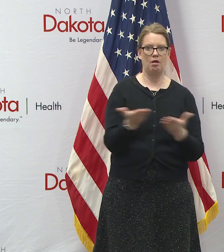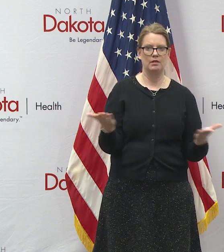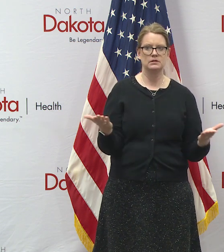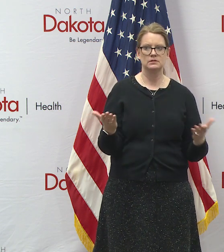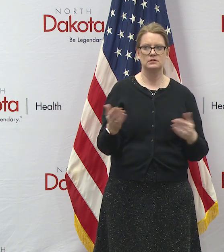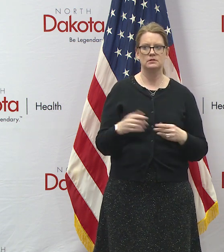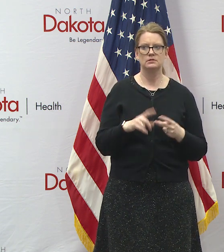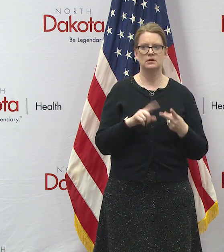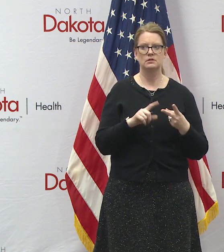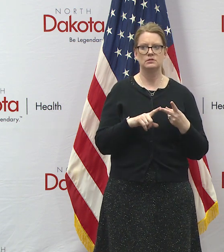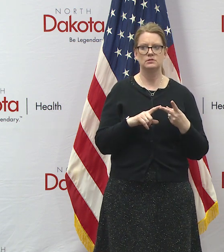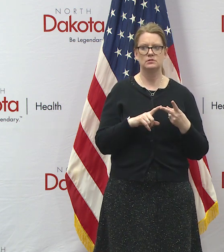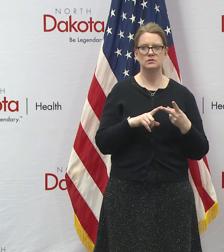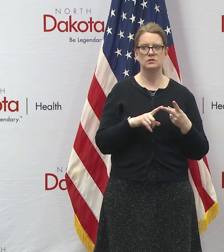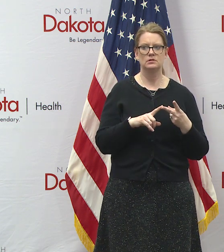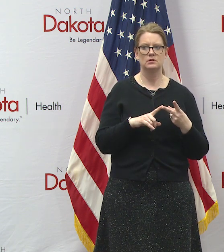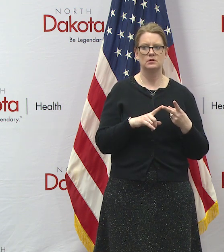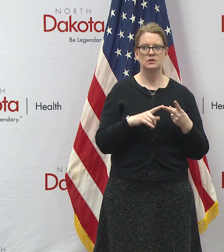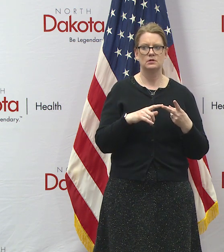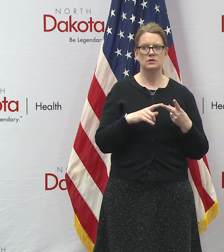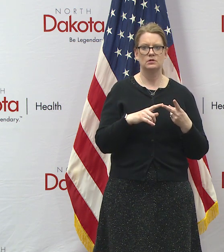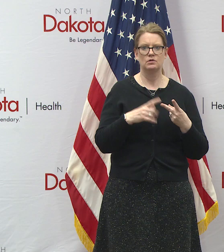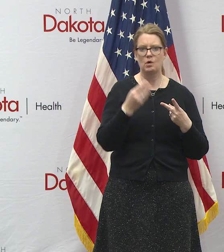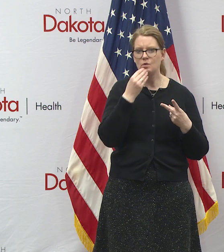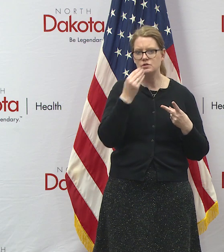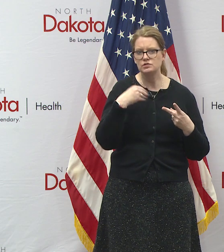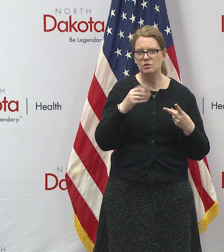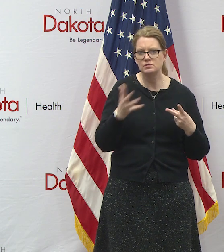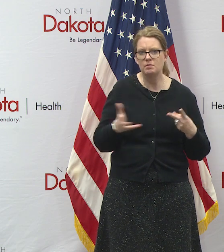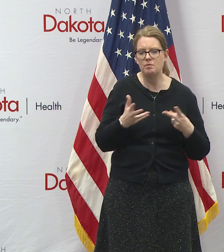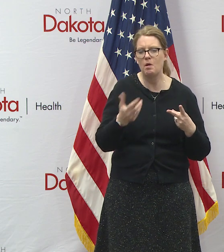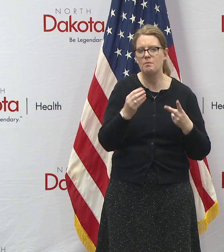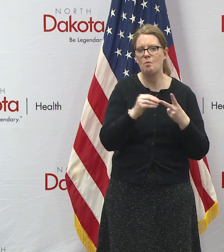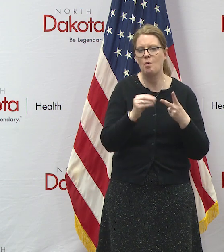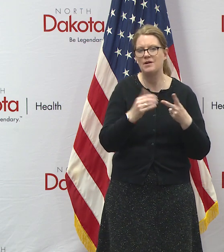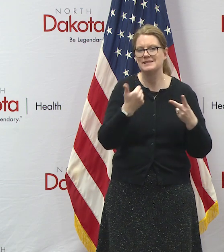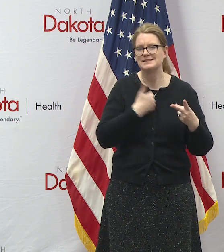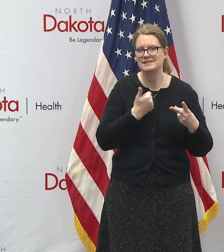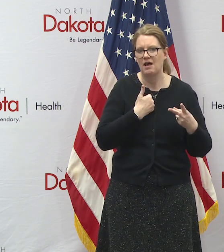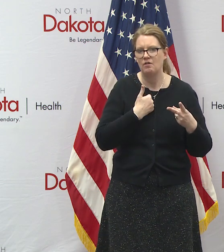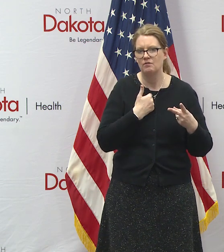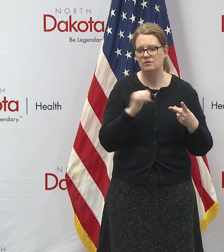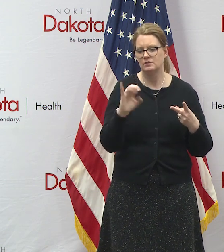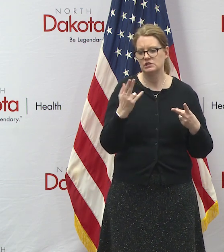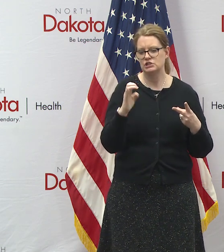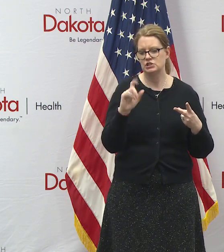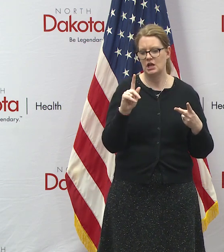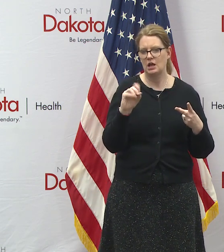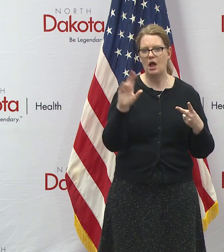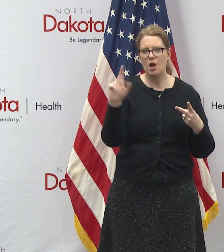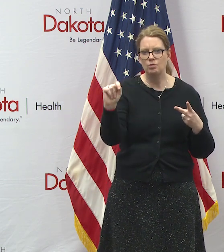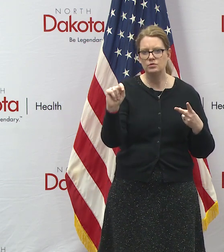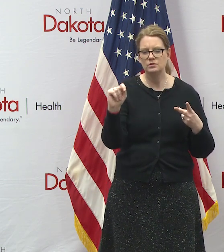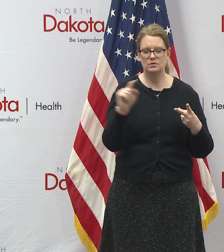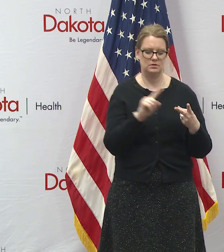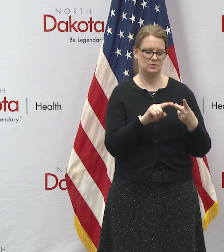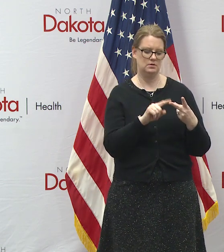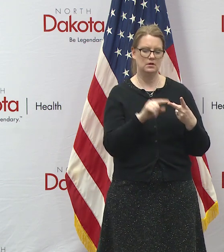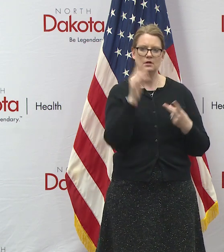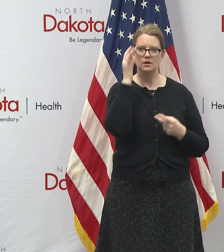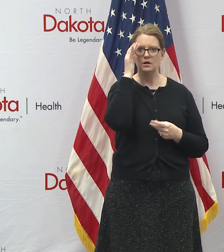stores to promote more of their uh self checkouts in this time uh question was uh you know check out uh